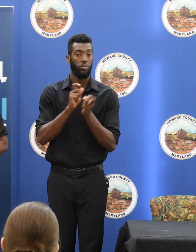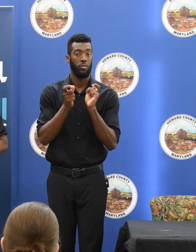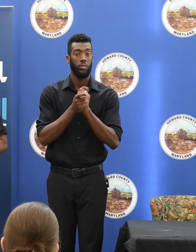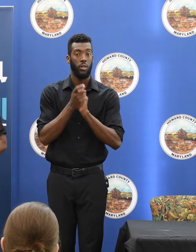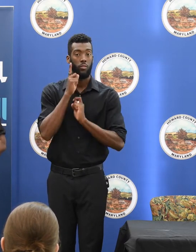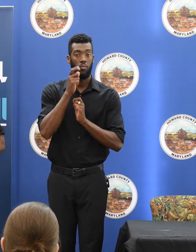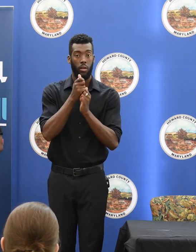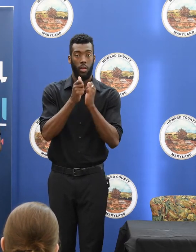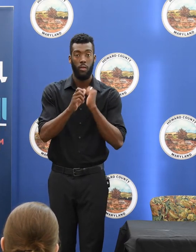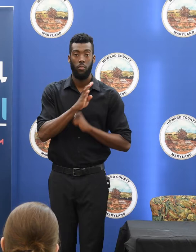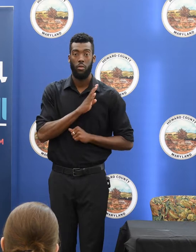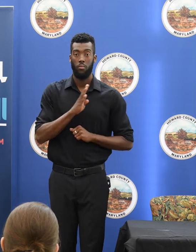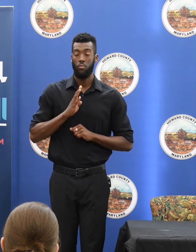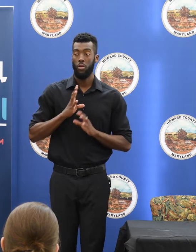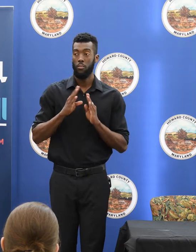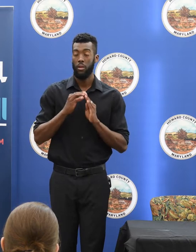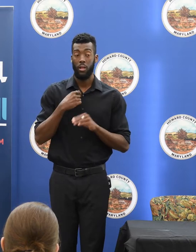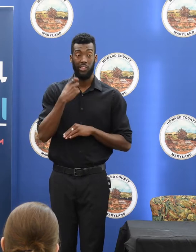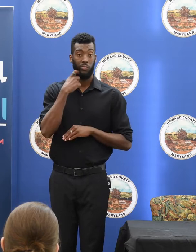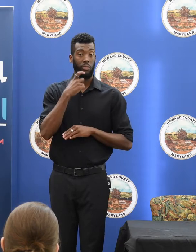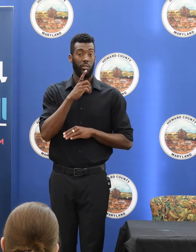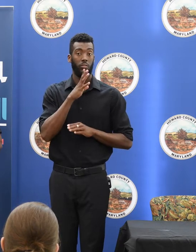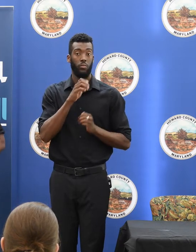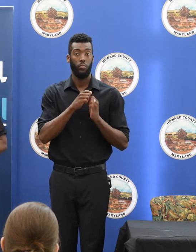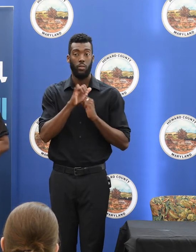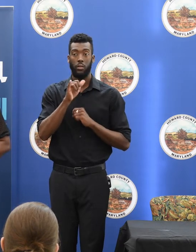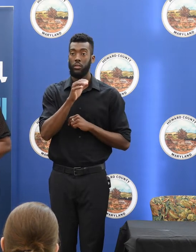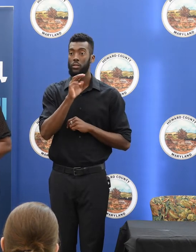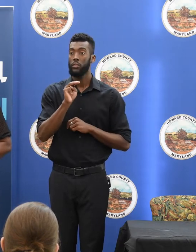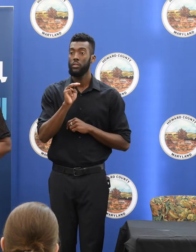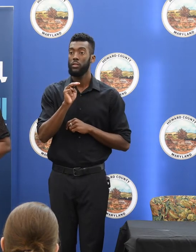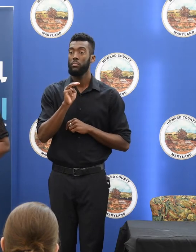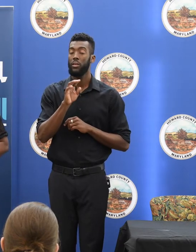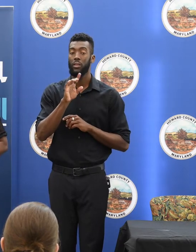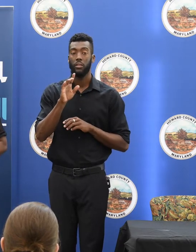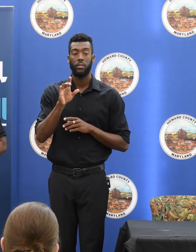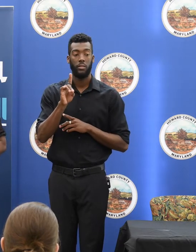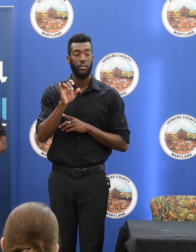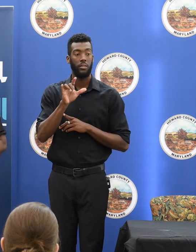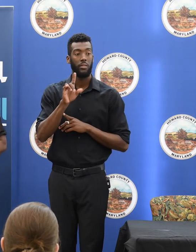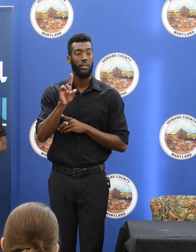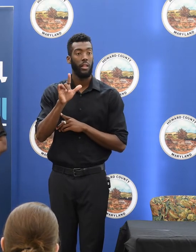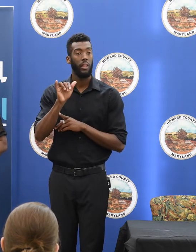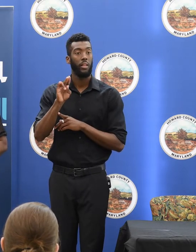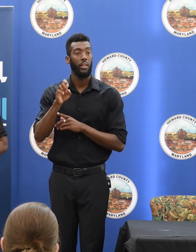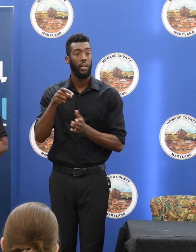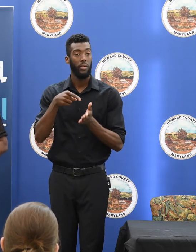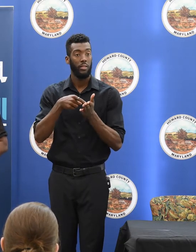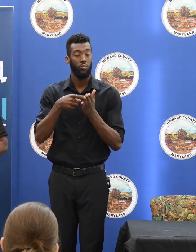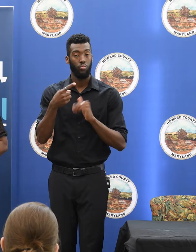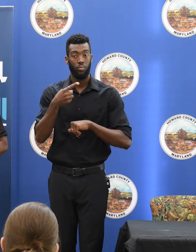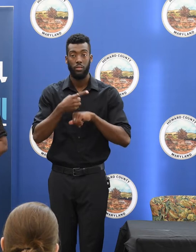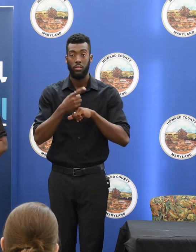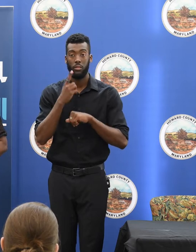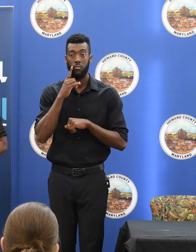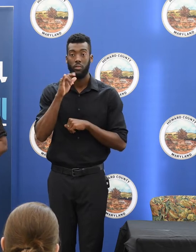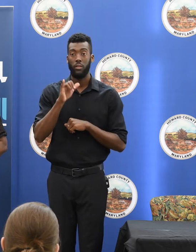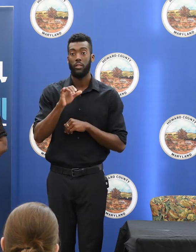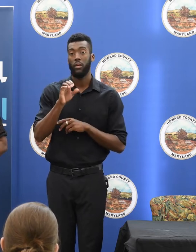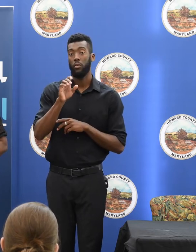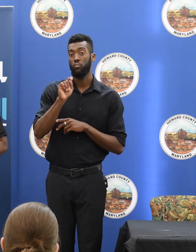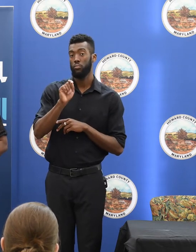I think I was just talking with Jim here. Our deadline for submitting public comments is the 19th. So whether you submit comments or not or